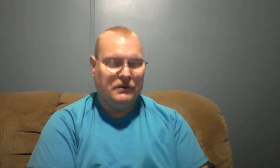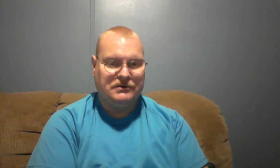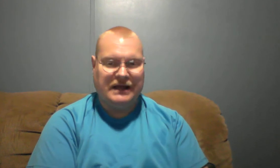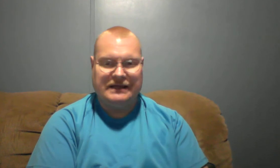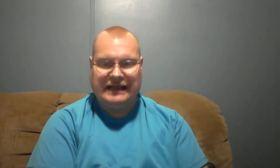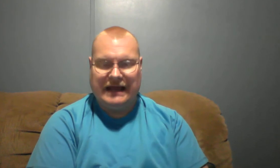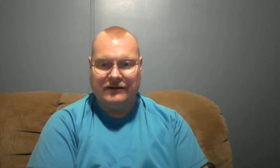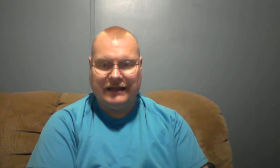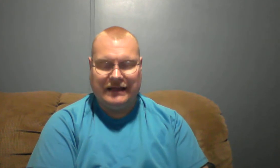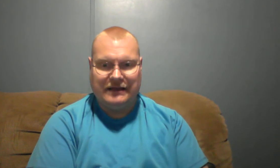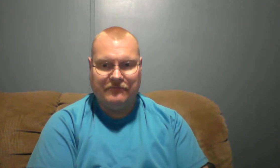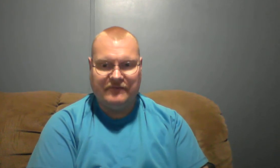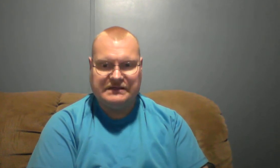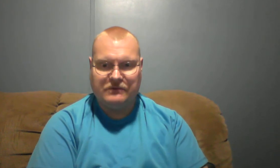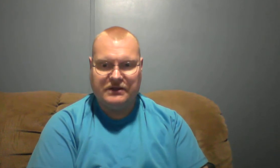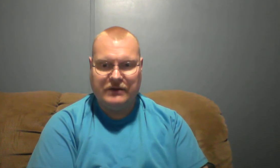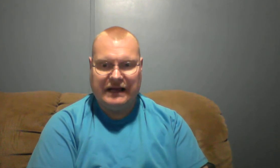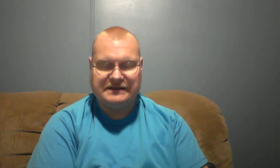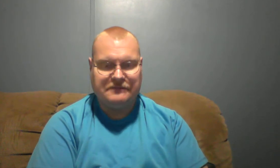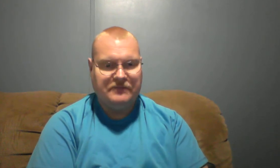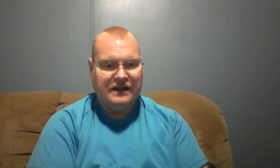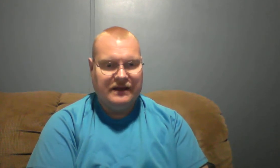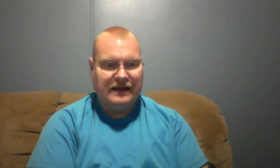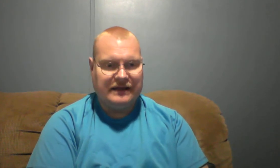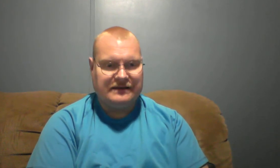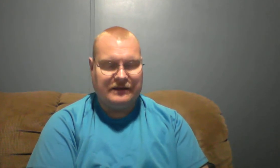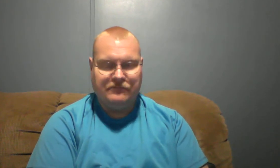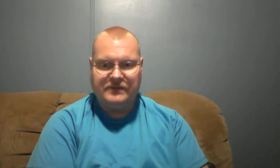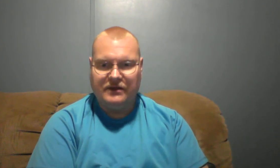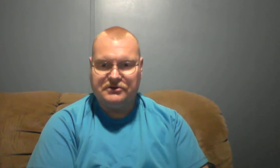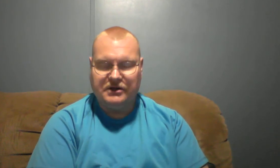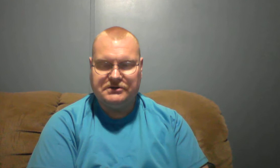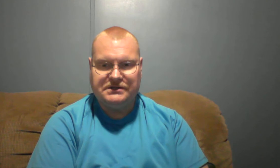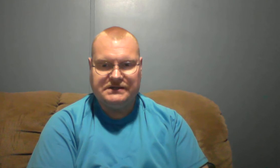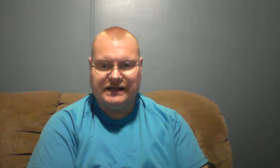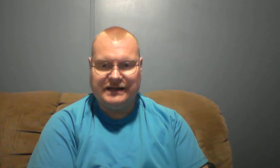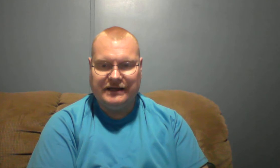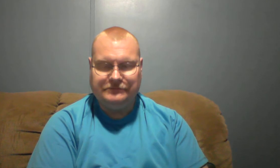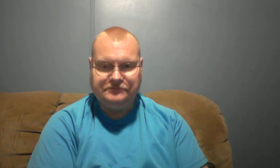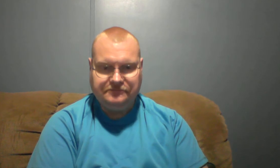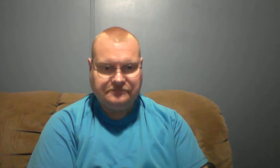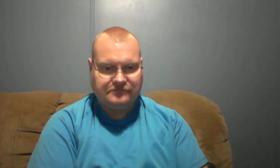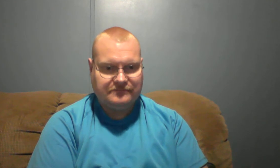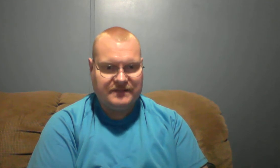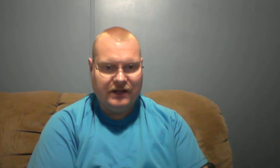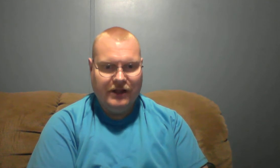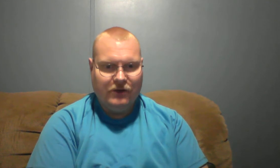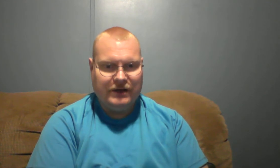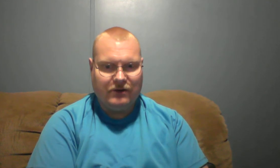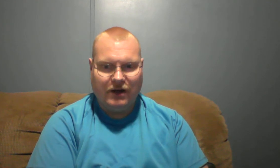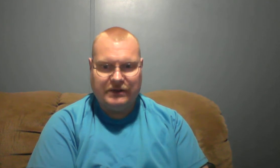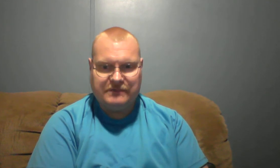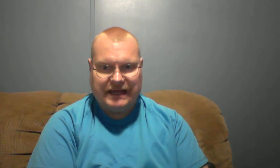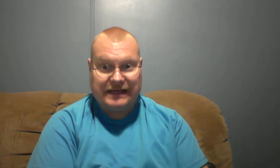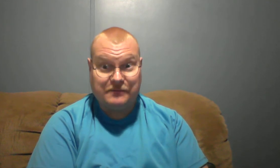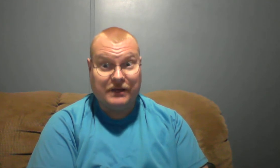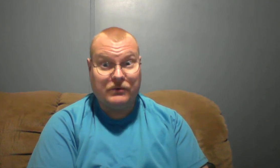try to get out and visit with you guys at the churches. And we don't always make it, but we,